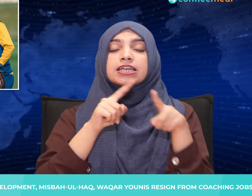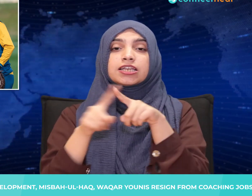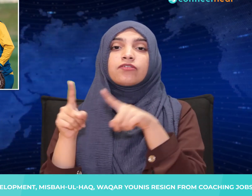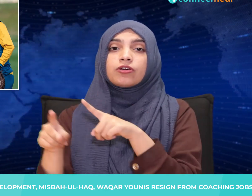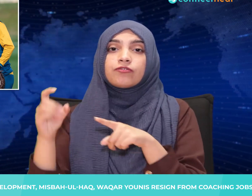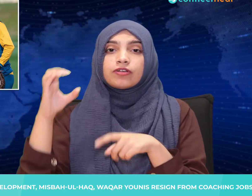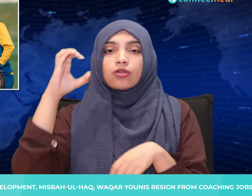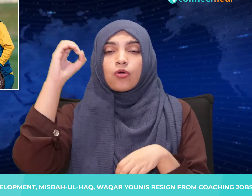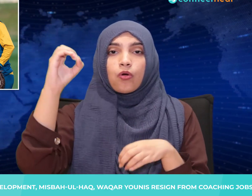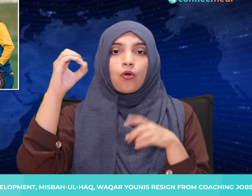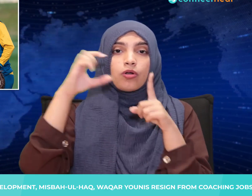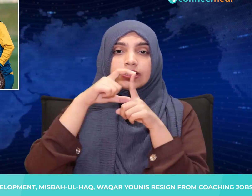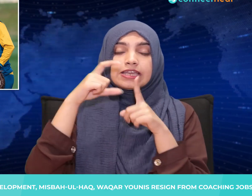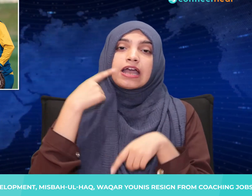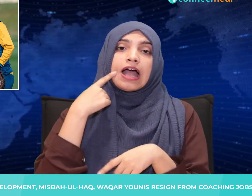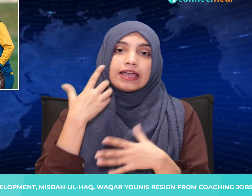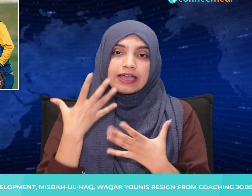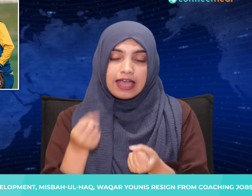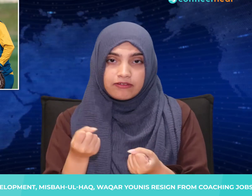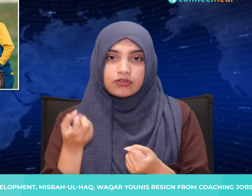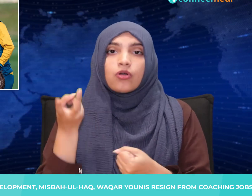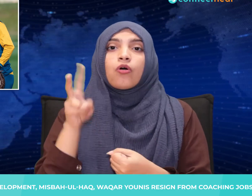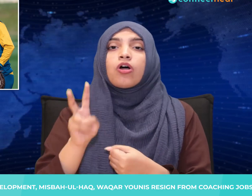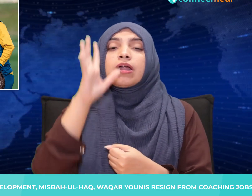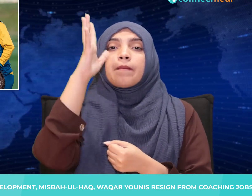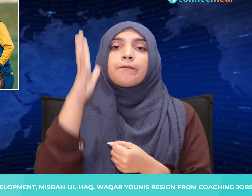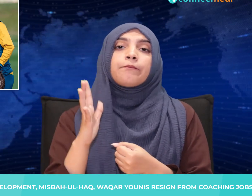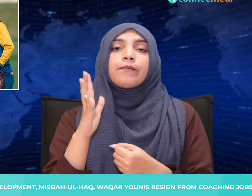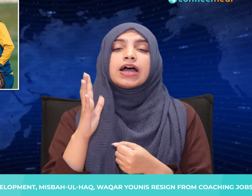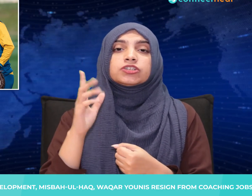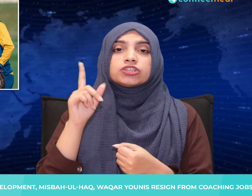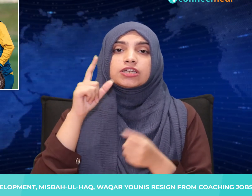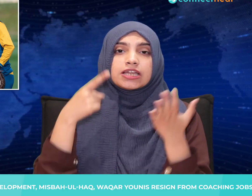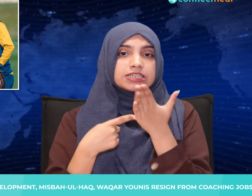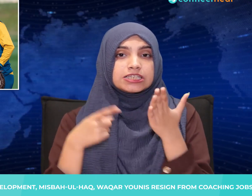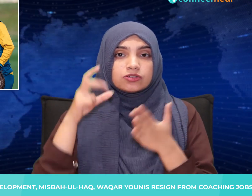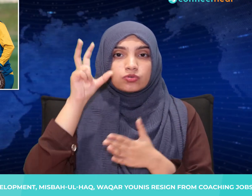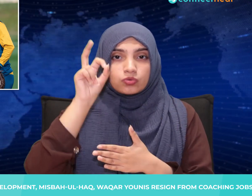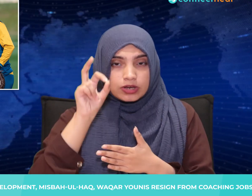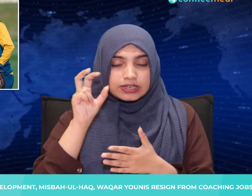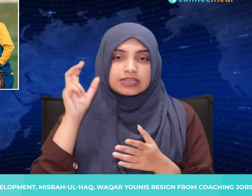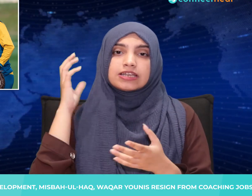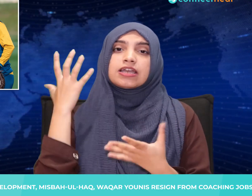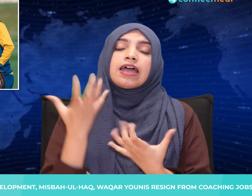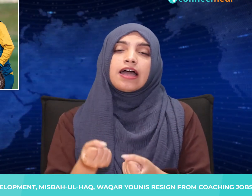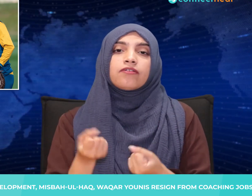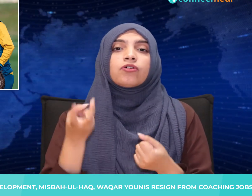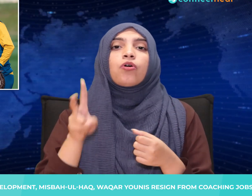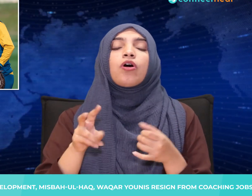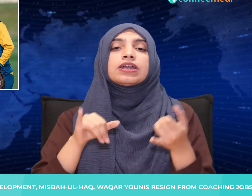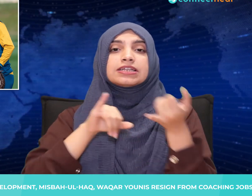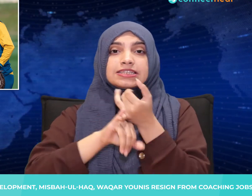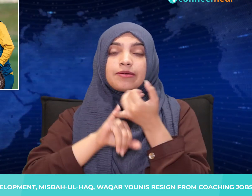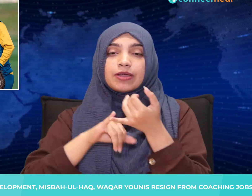T20I series and the Pakistan side to assemble in Islamabad on September 8th,